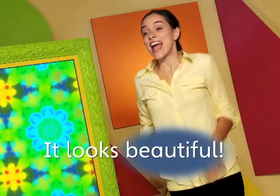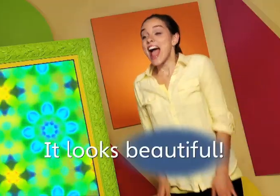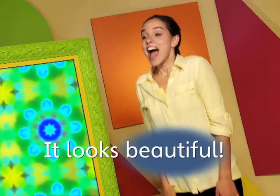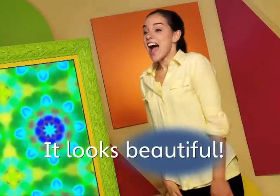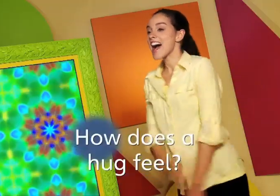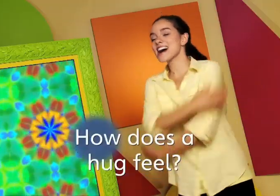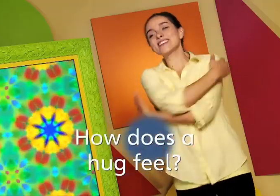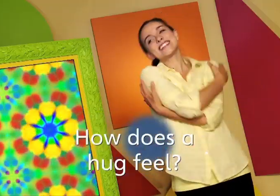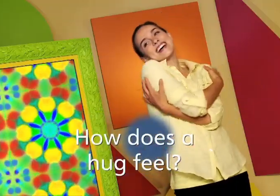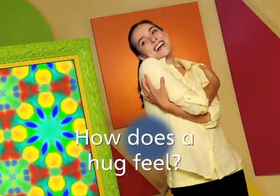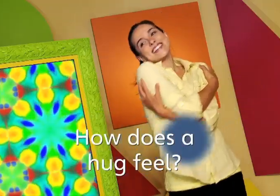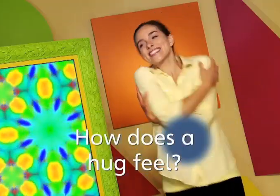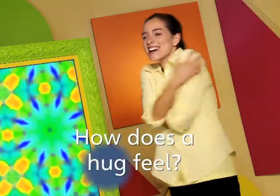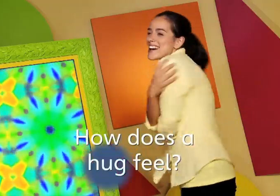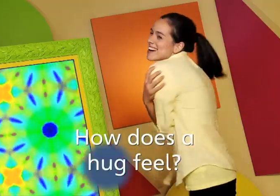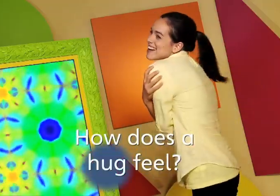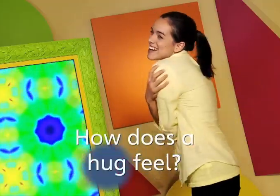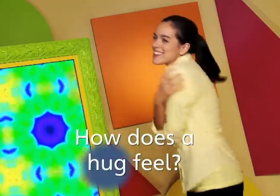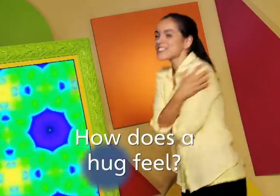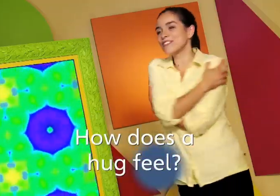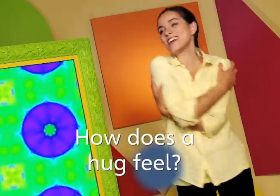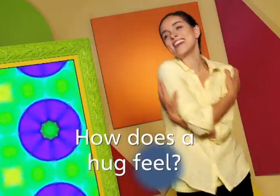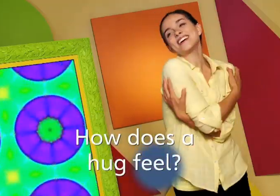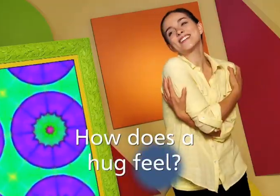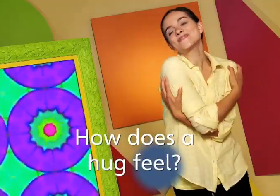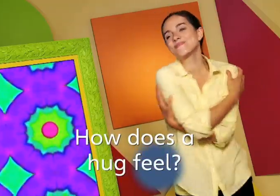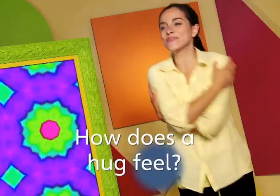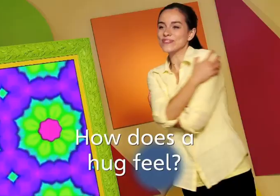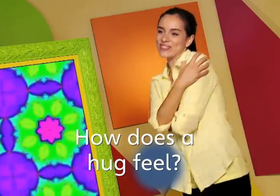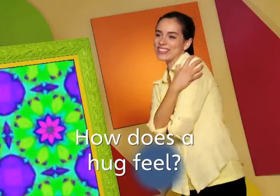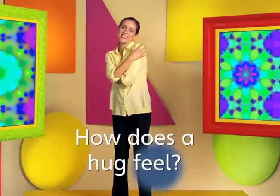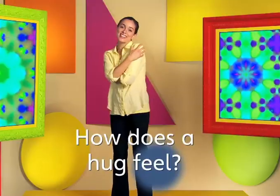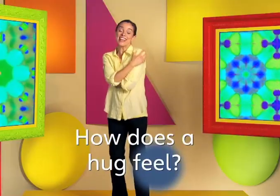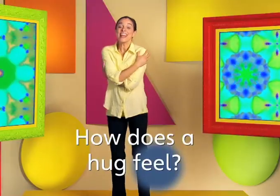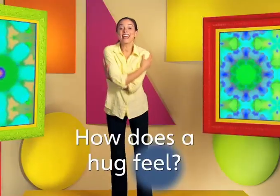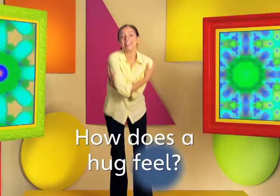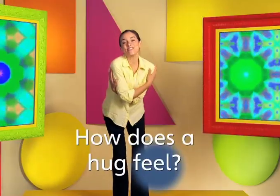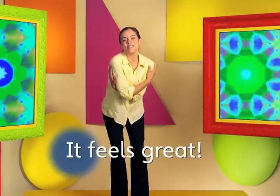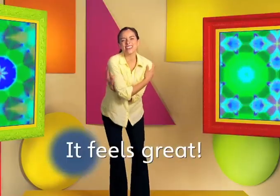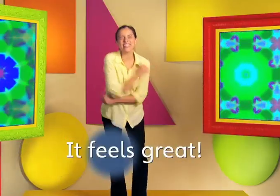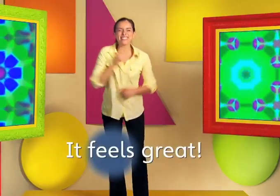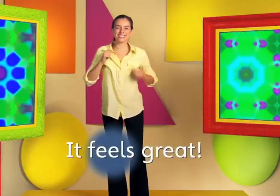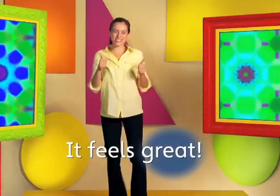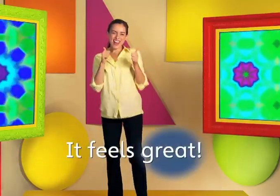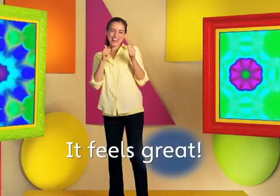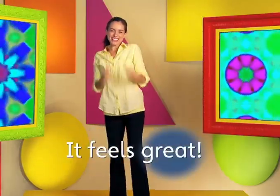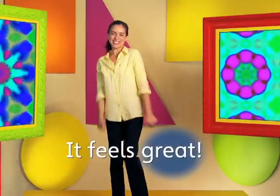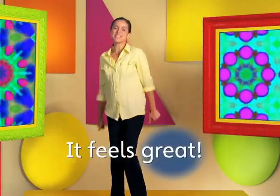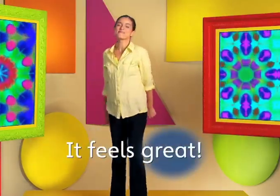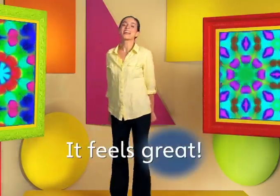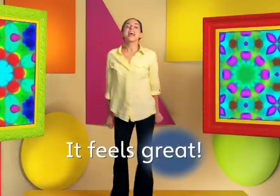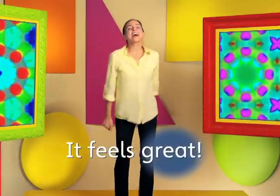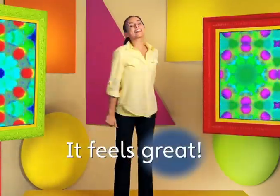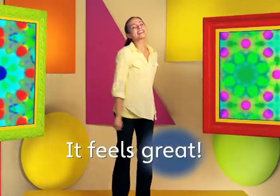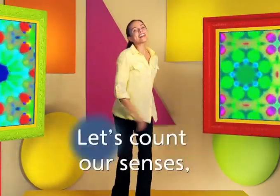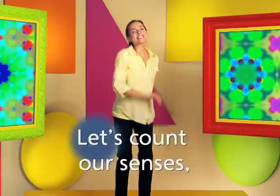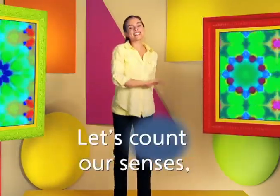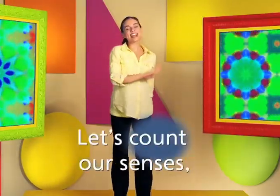It does a hug feel? It feels great. Let's